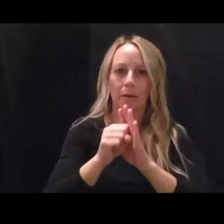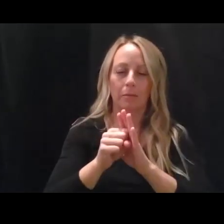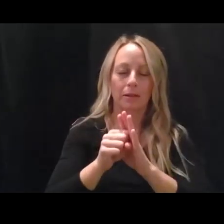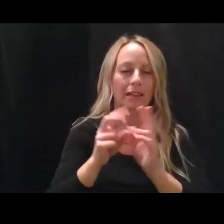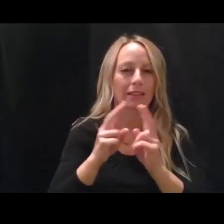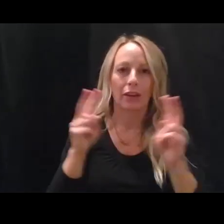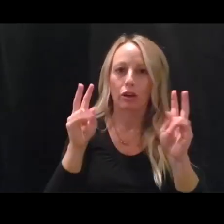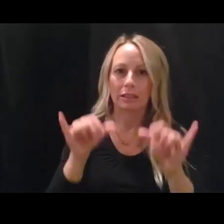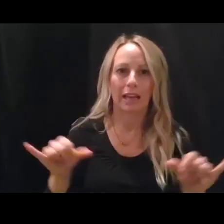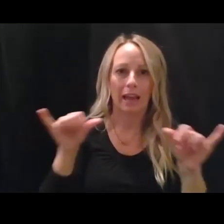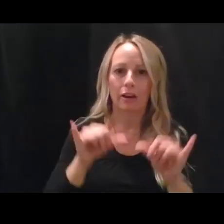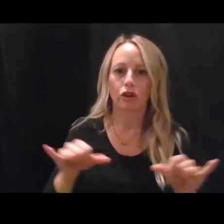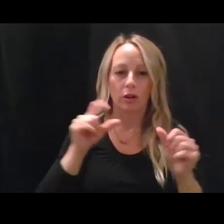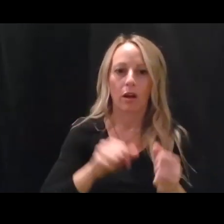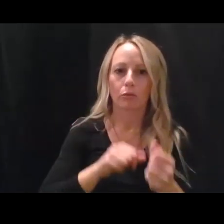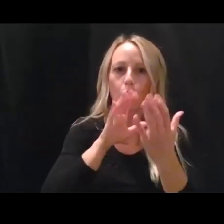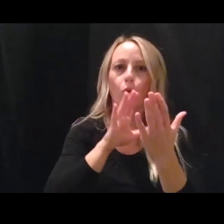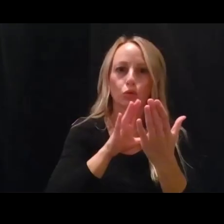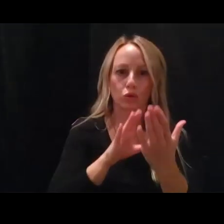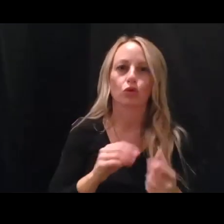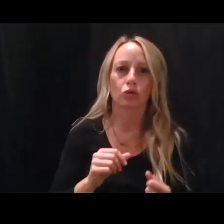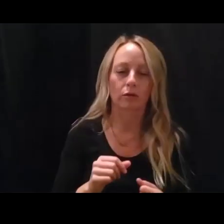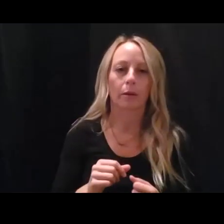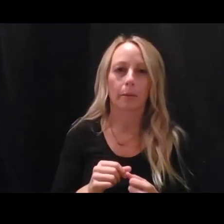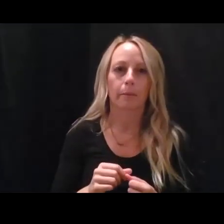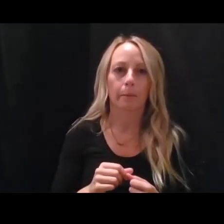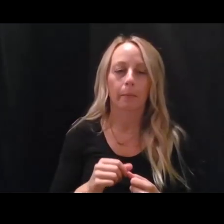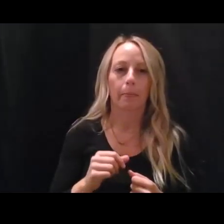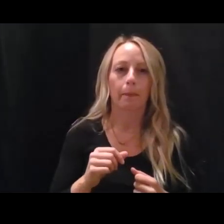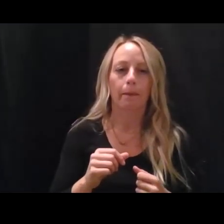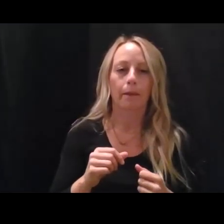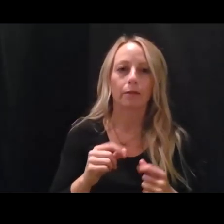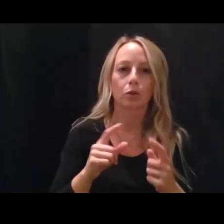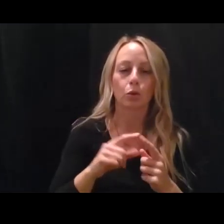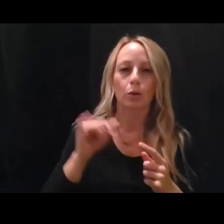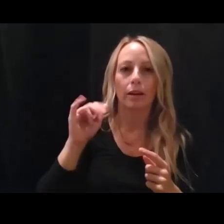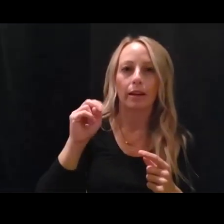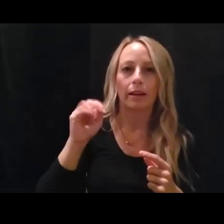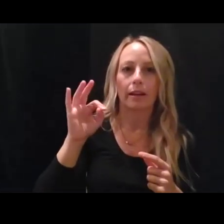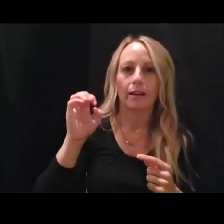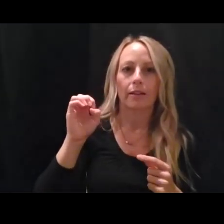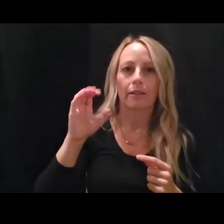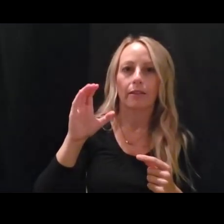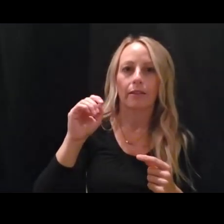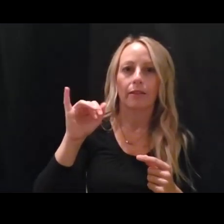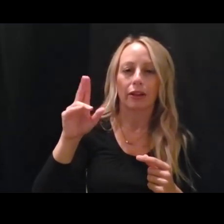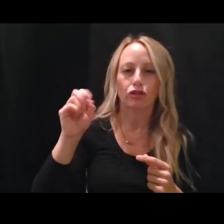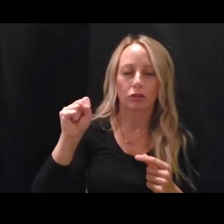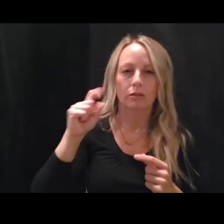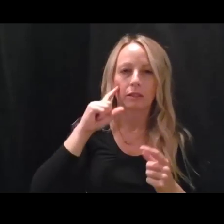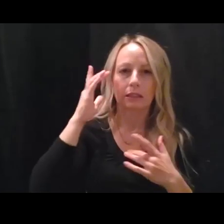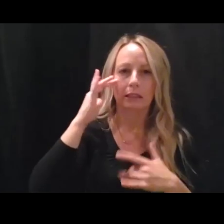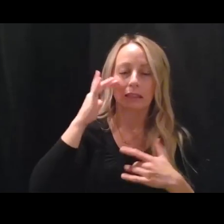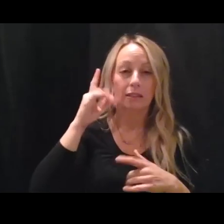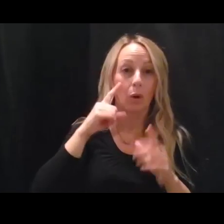approach, uh, to, um, infectious diseases epidemiology. So for example, in our